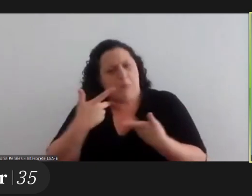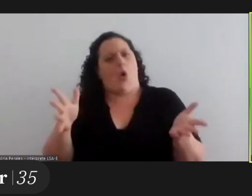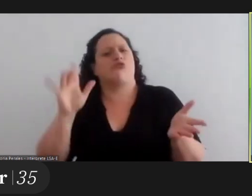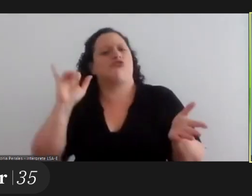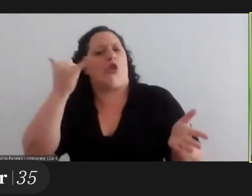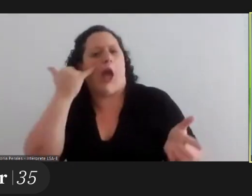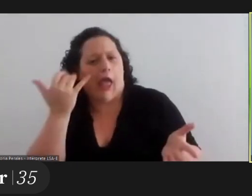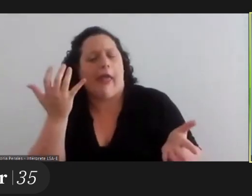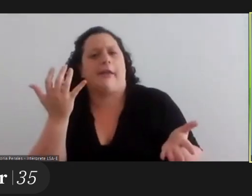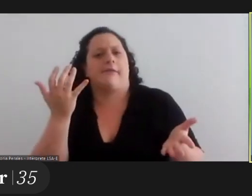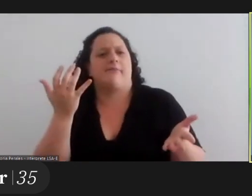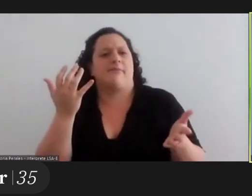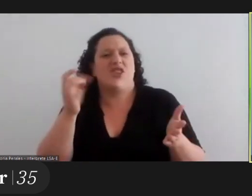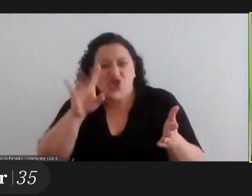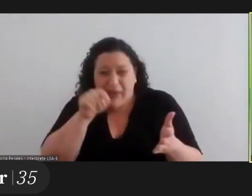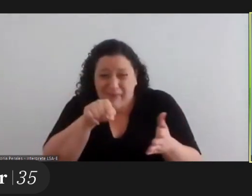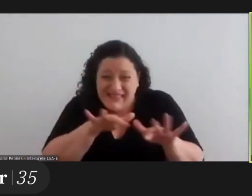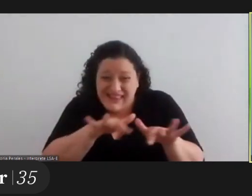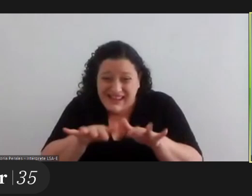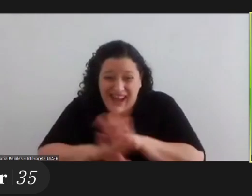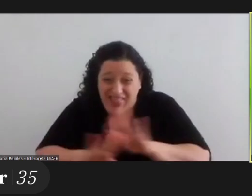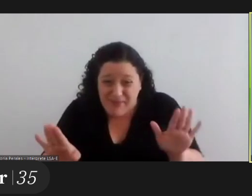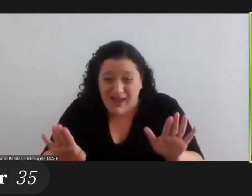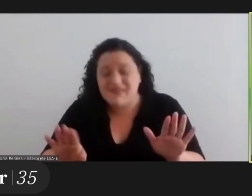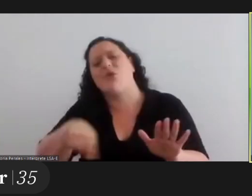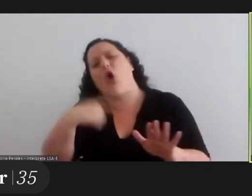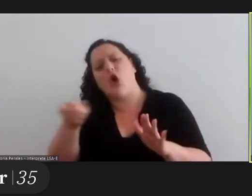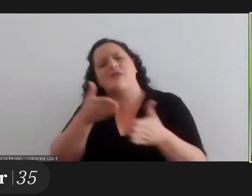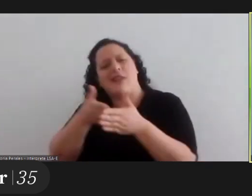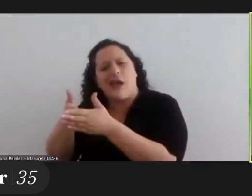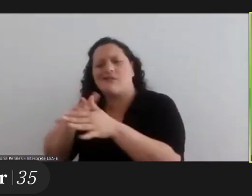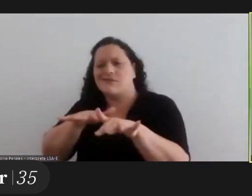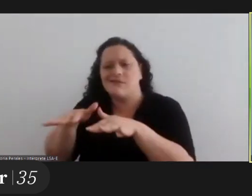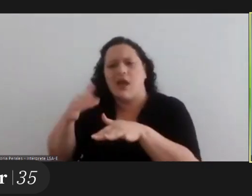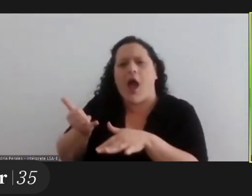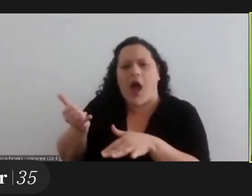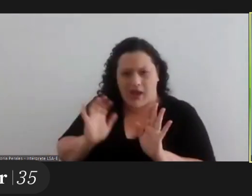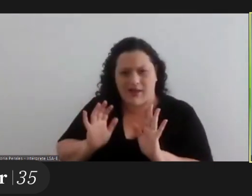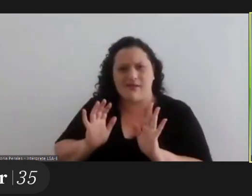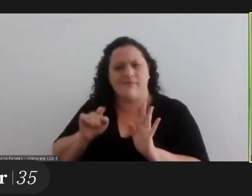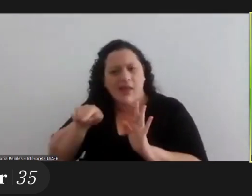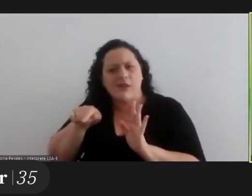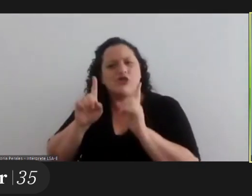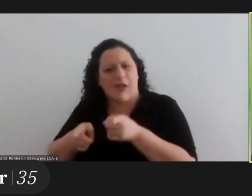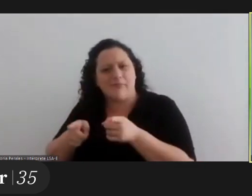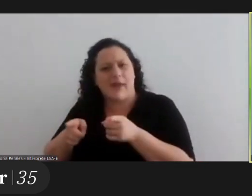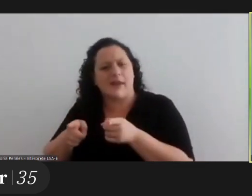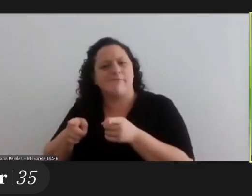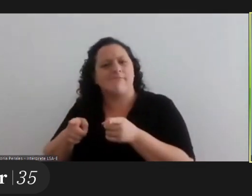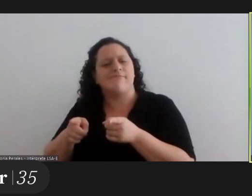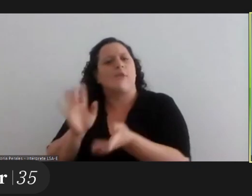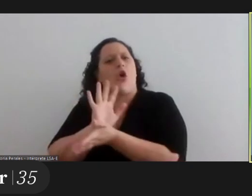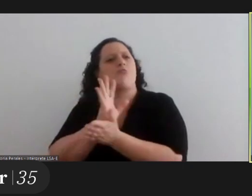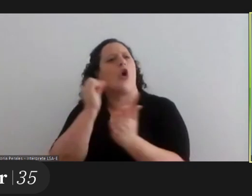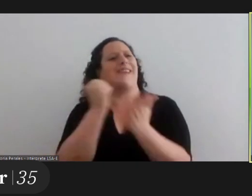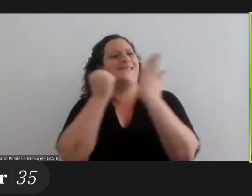our life was only reduced to that when there are so many other situations that we have to go through well that's another